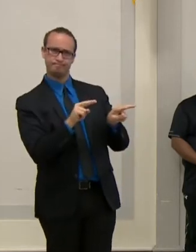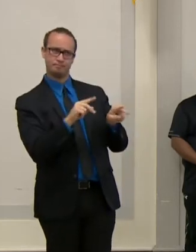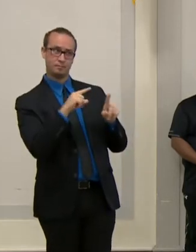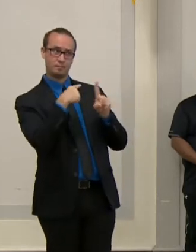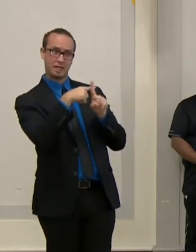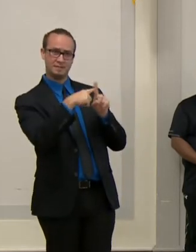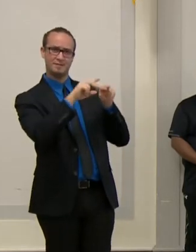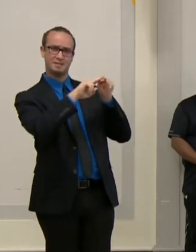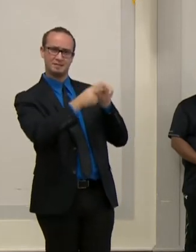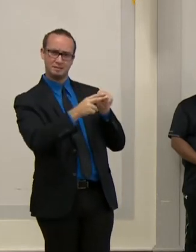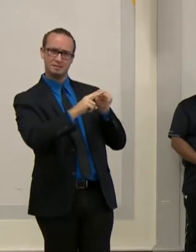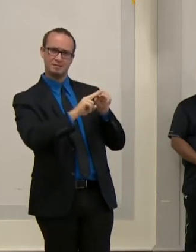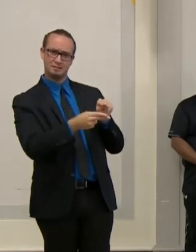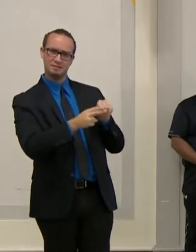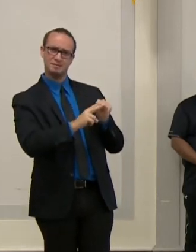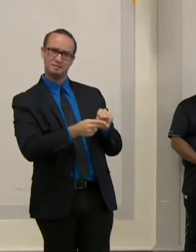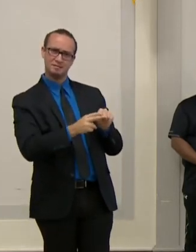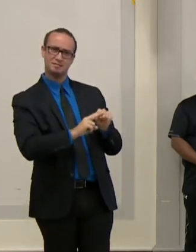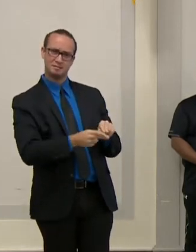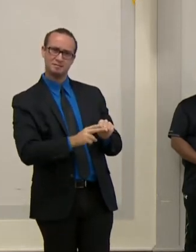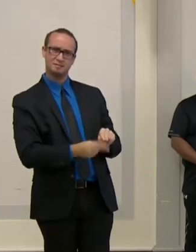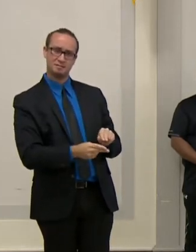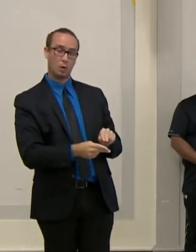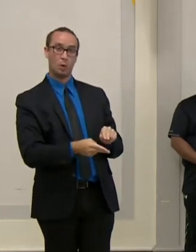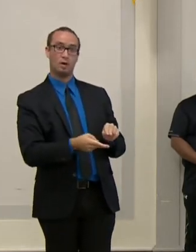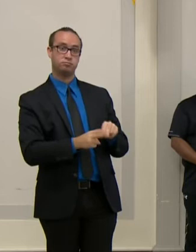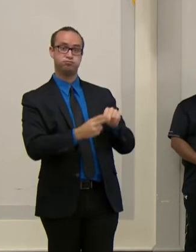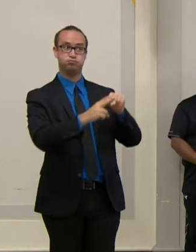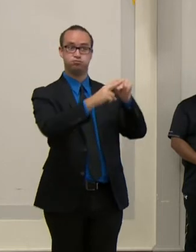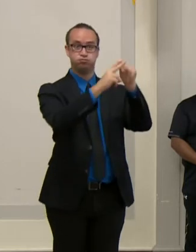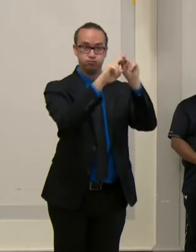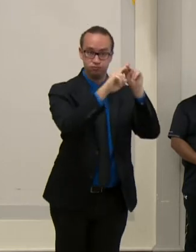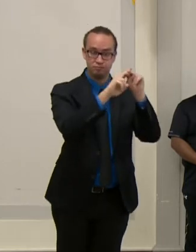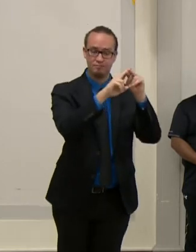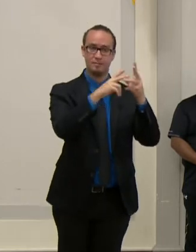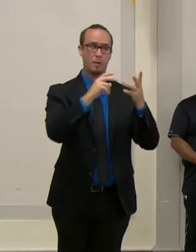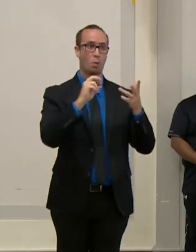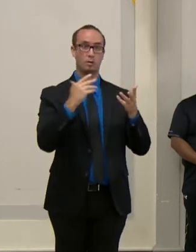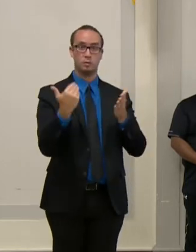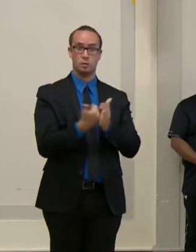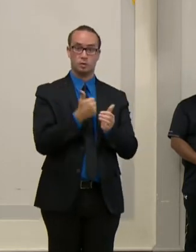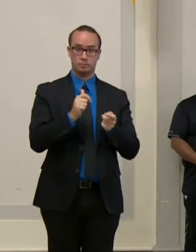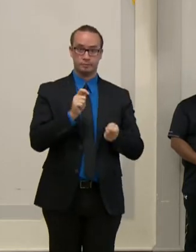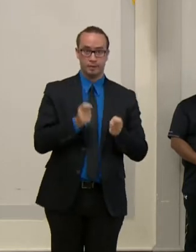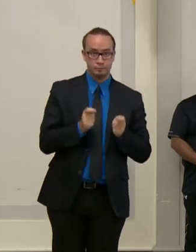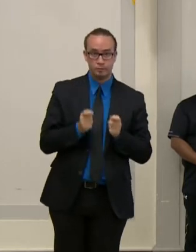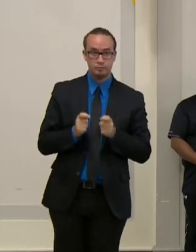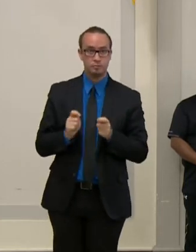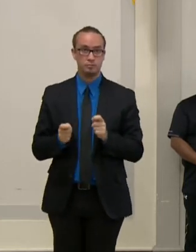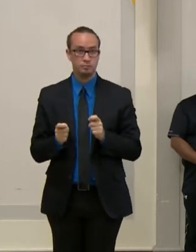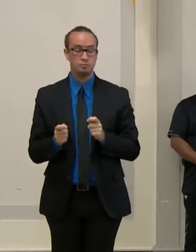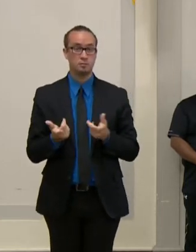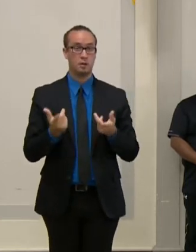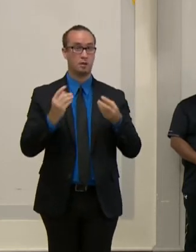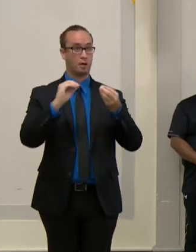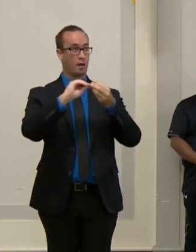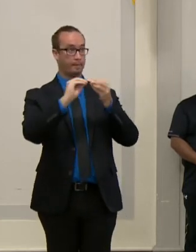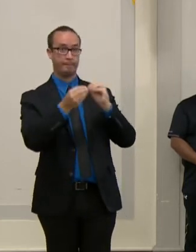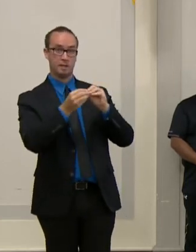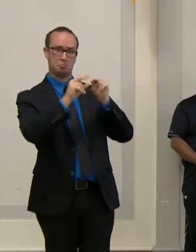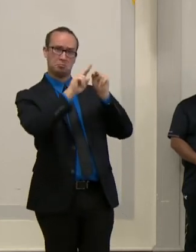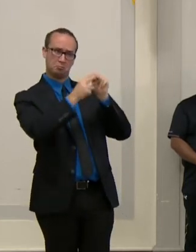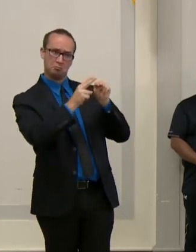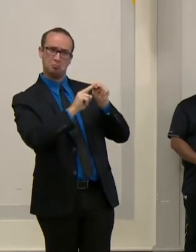spike occurs, a change in a threshold indicator, or when our daily case counts drop, the Baltimore City Health Department is committed to ensuring the